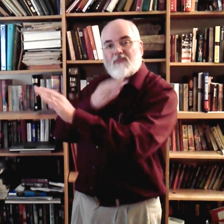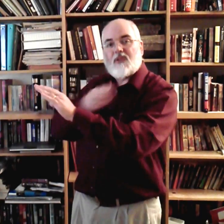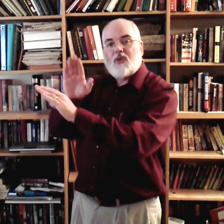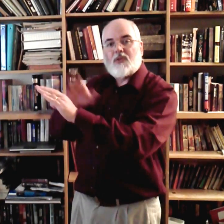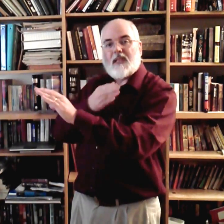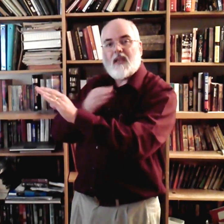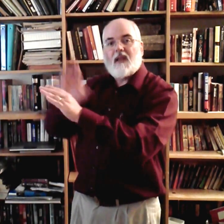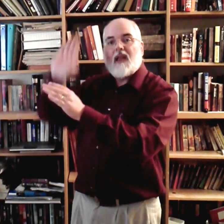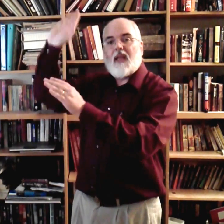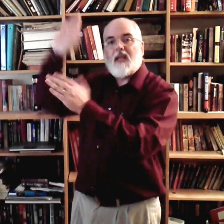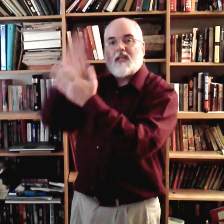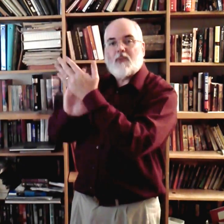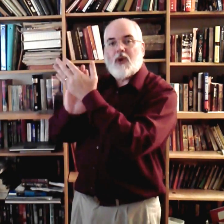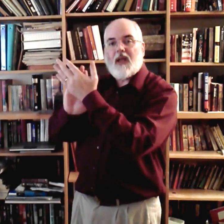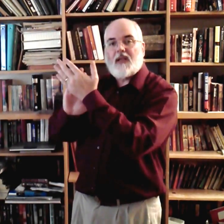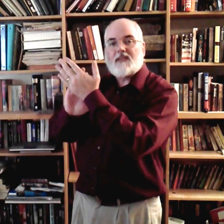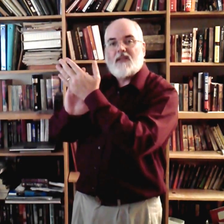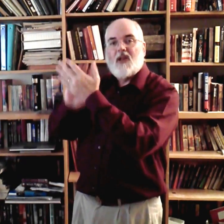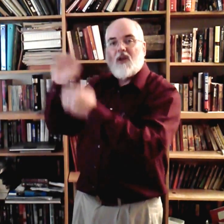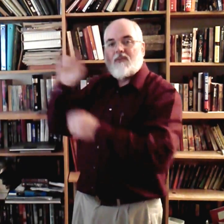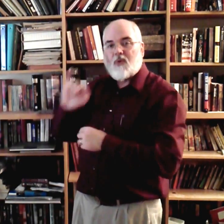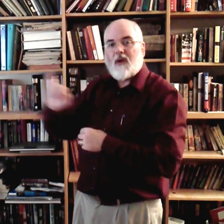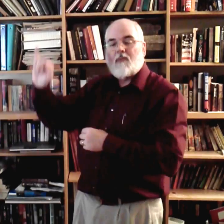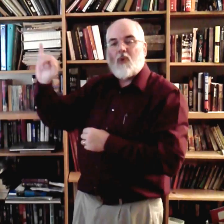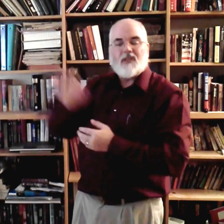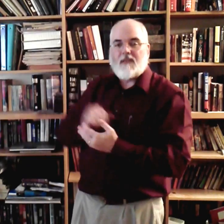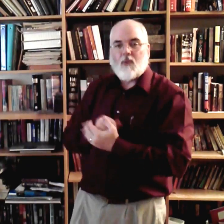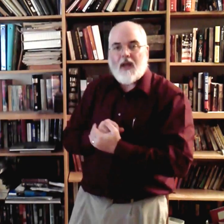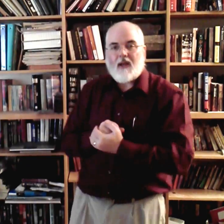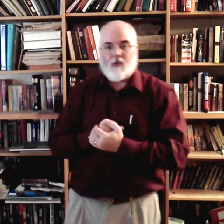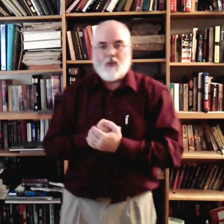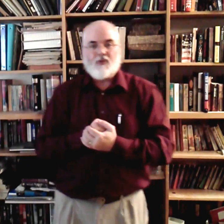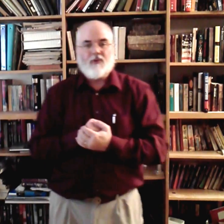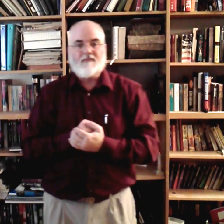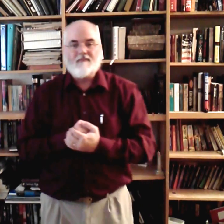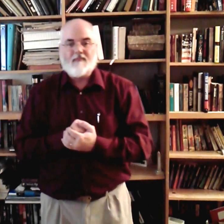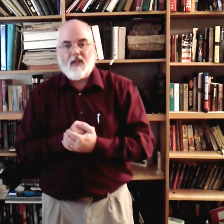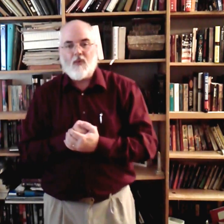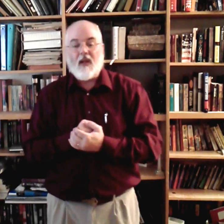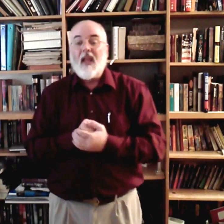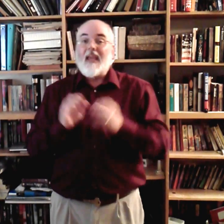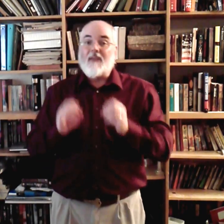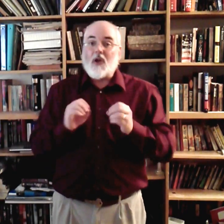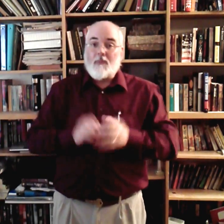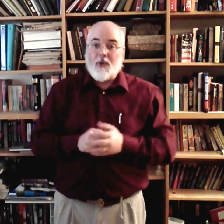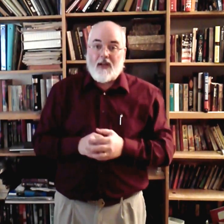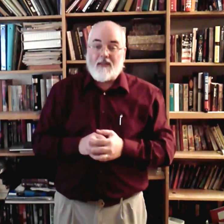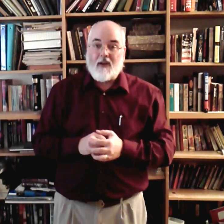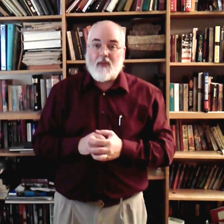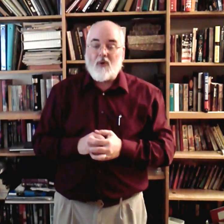To sing His praise forevermore. Just leave the word out if you wish. Either way. If you're going to put it in there, though,